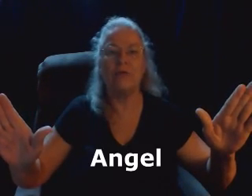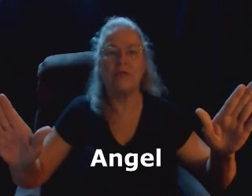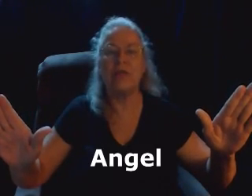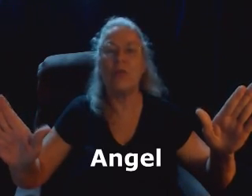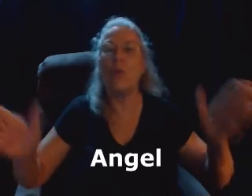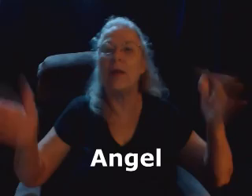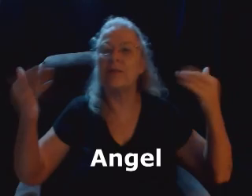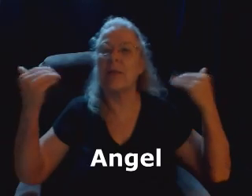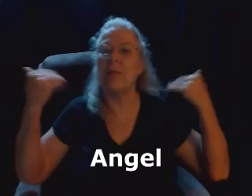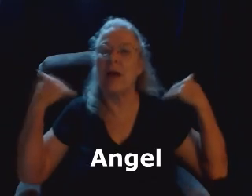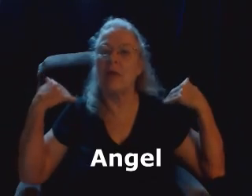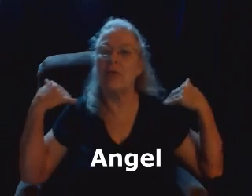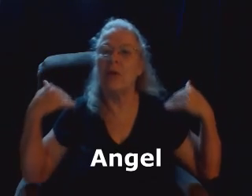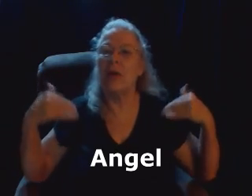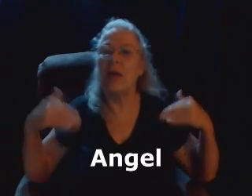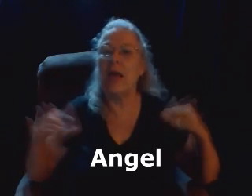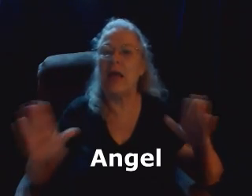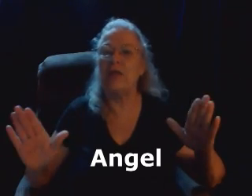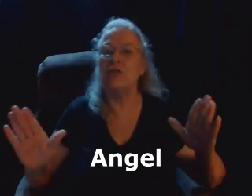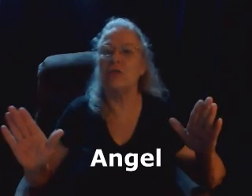you see the wings coming out. Angels.